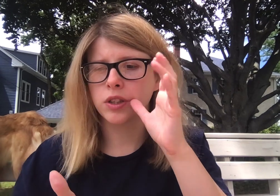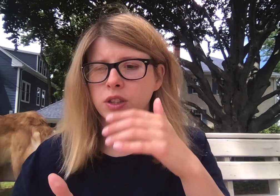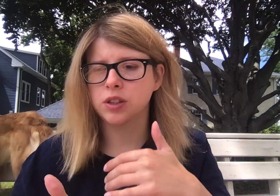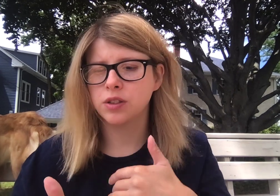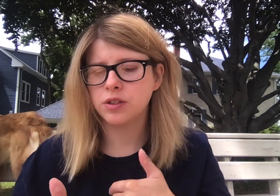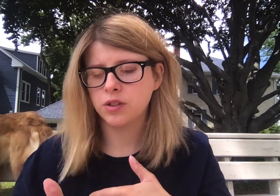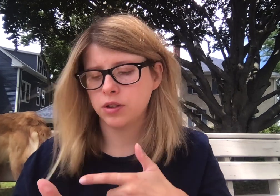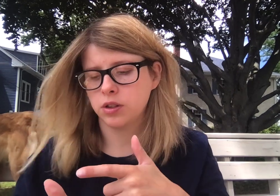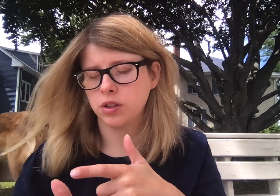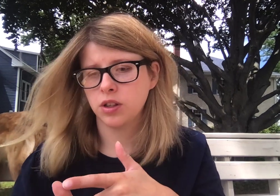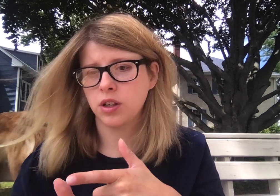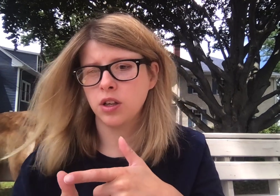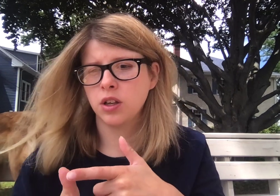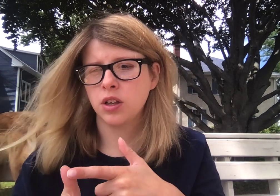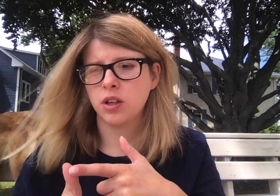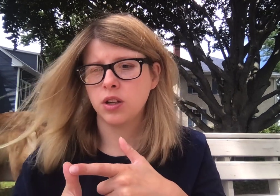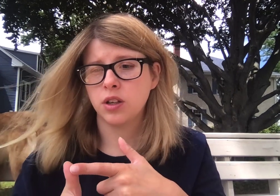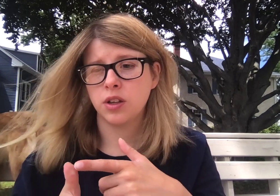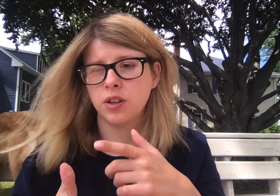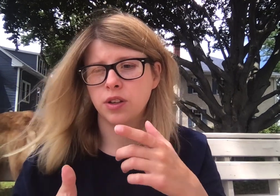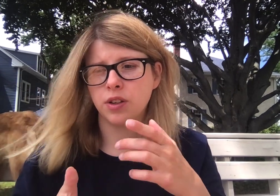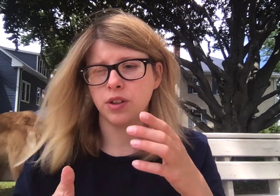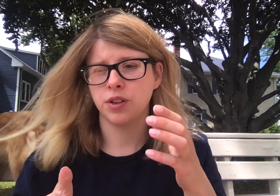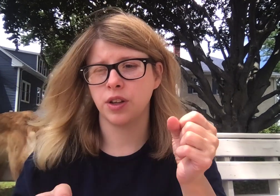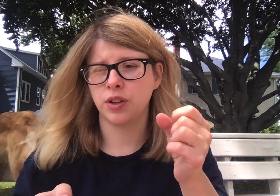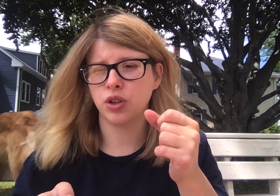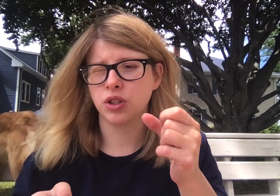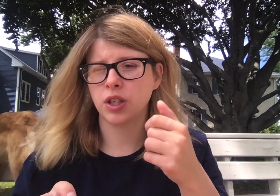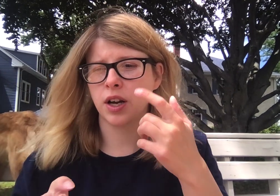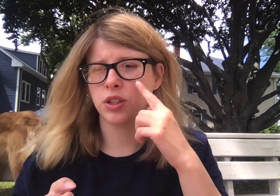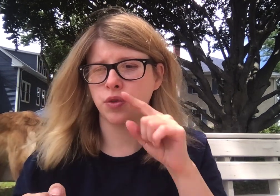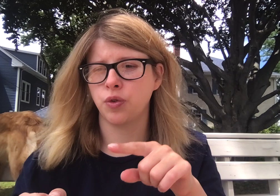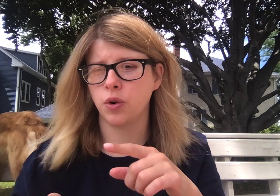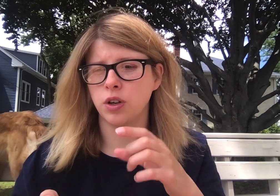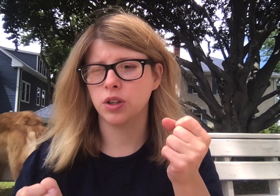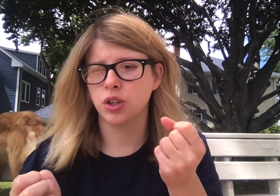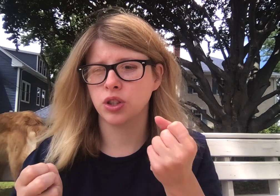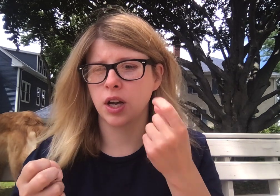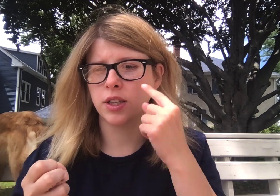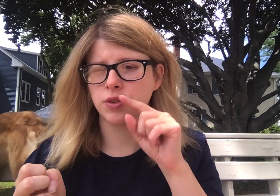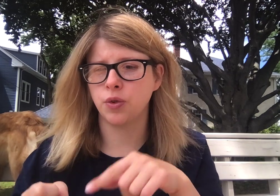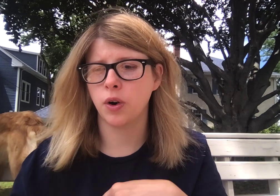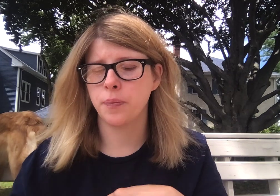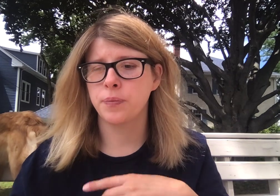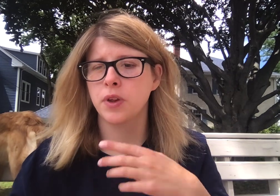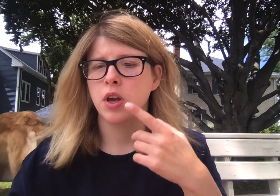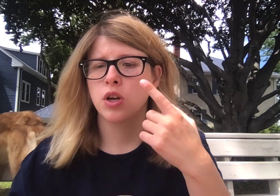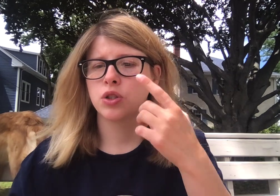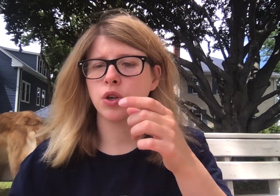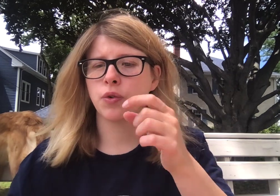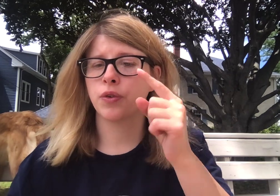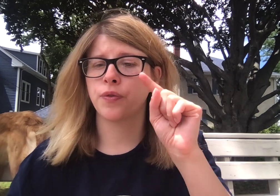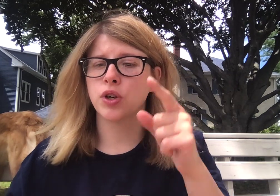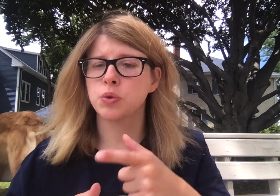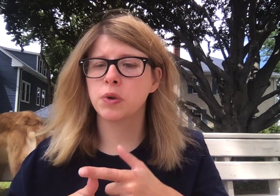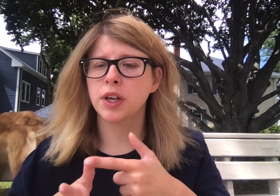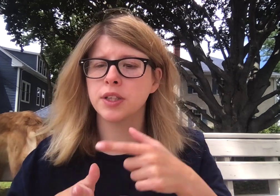that there's signs for. So the first one is